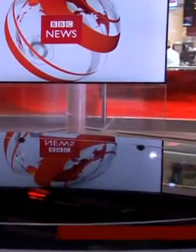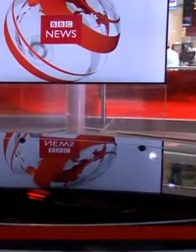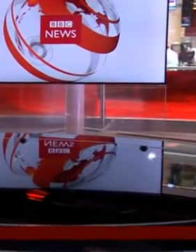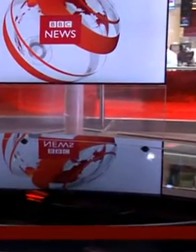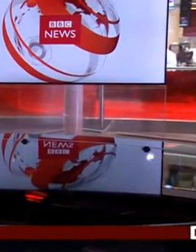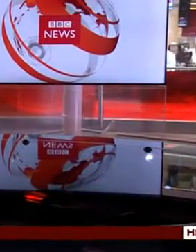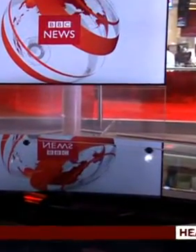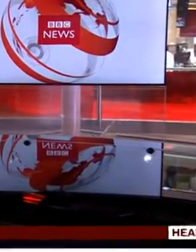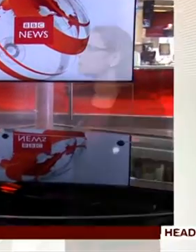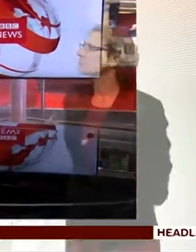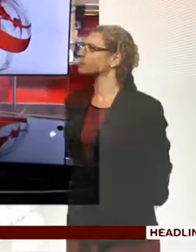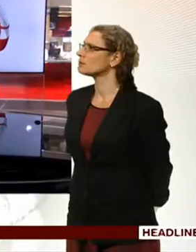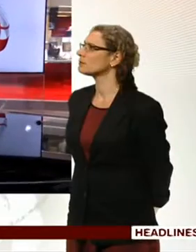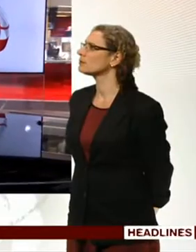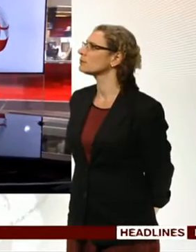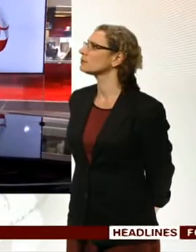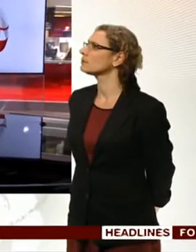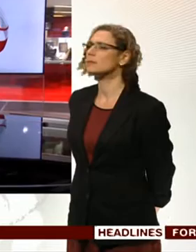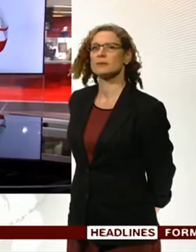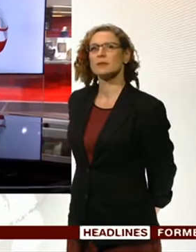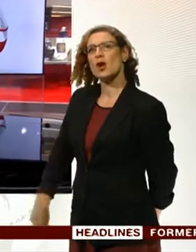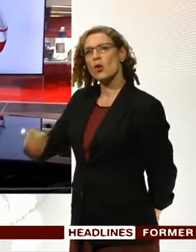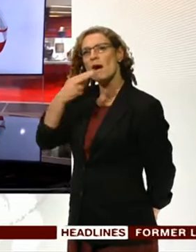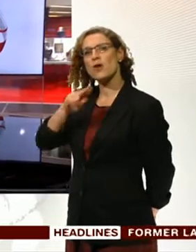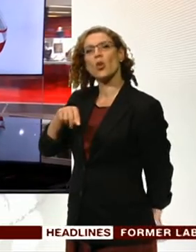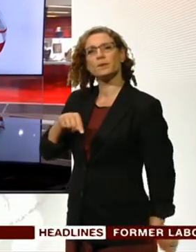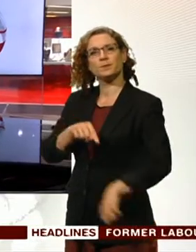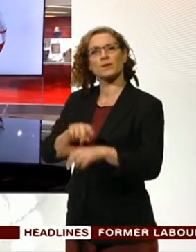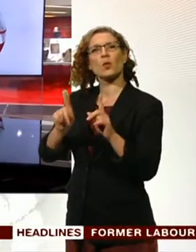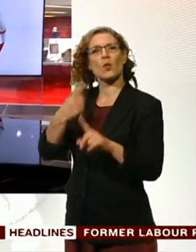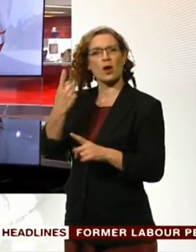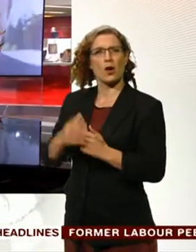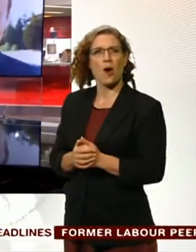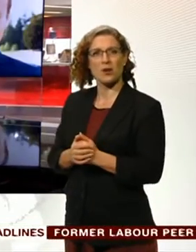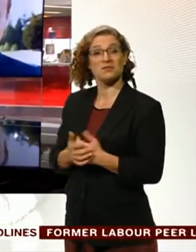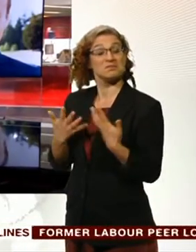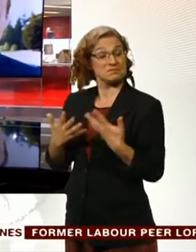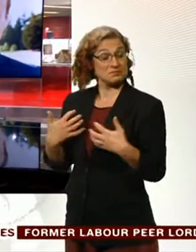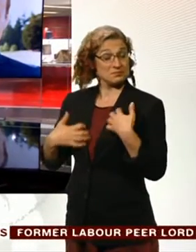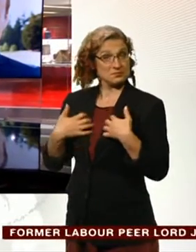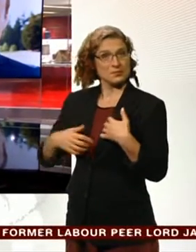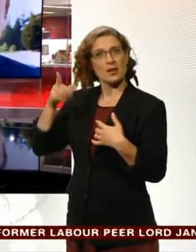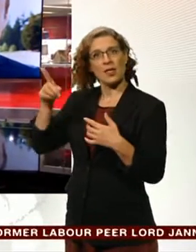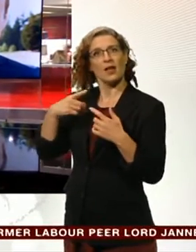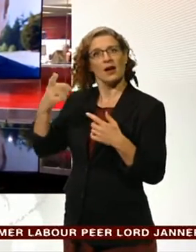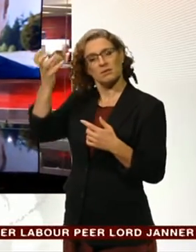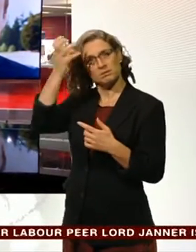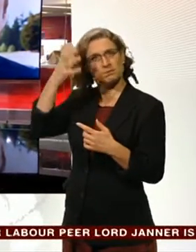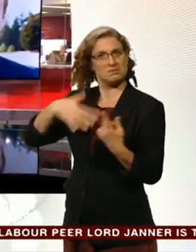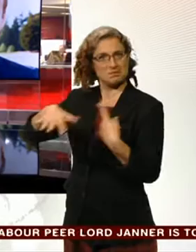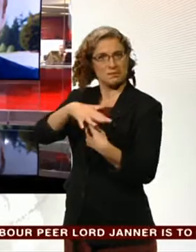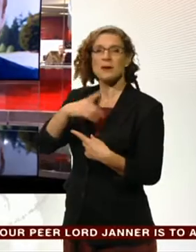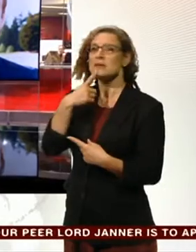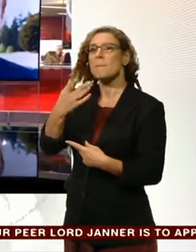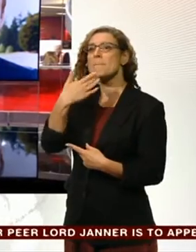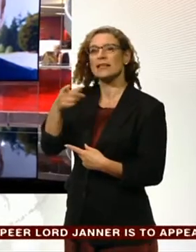Good afternoon and welcome to the BBC News at 1. In a highly unusual move, Kensington Palace has written to the media urging them